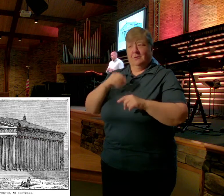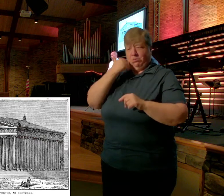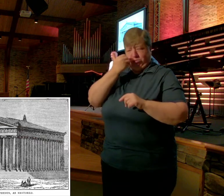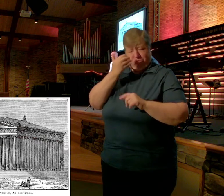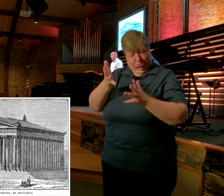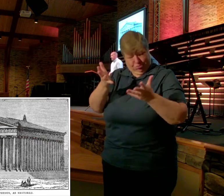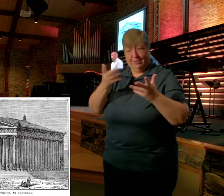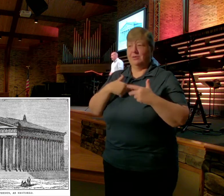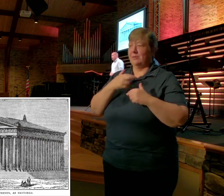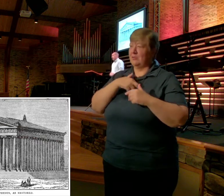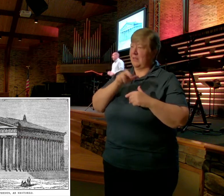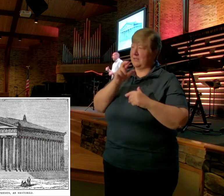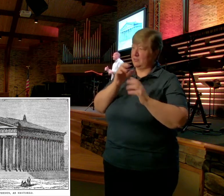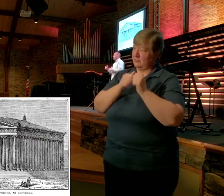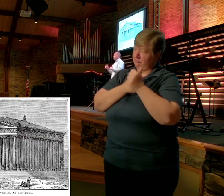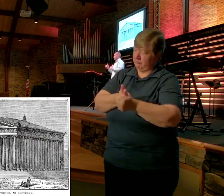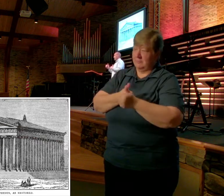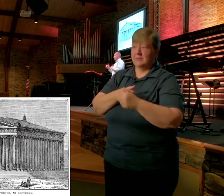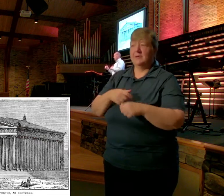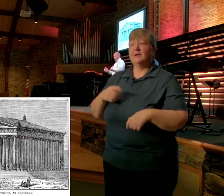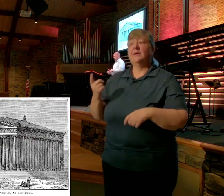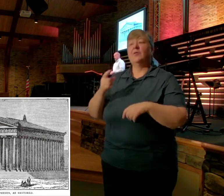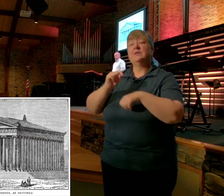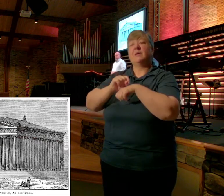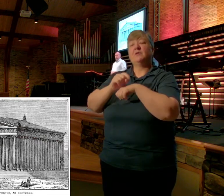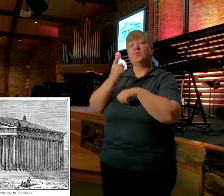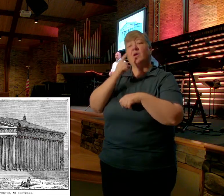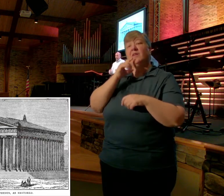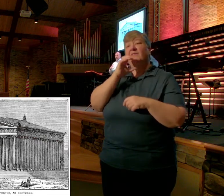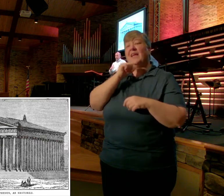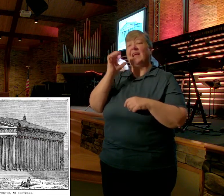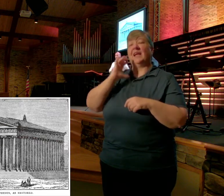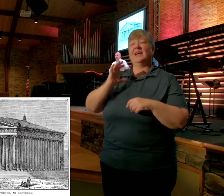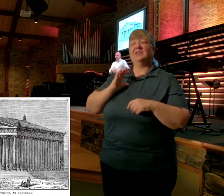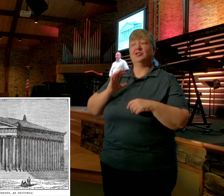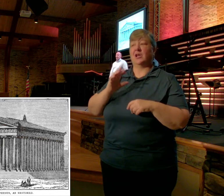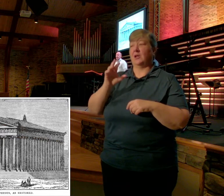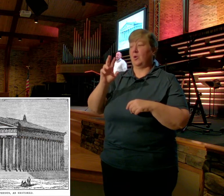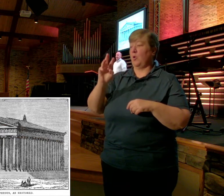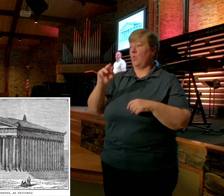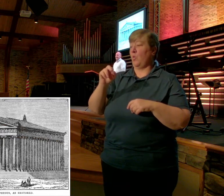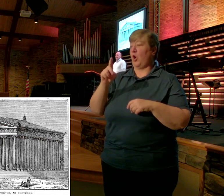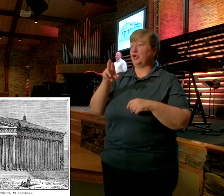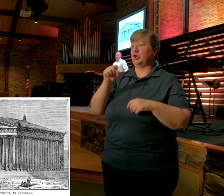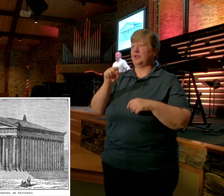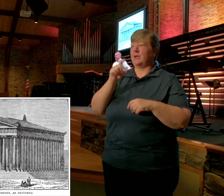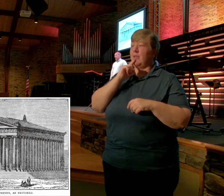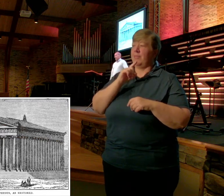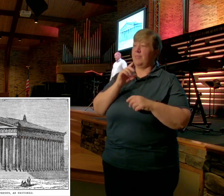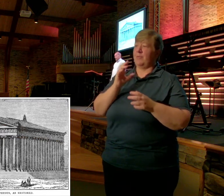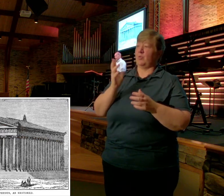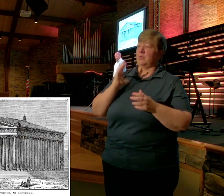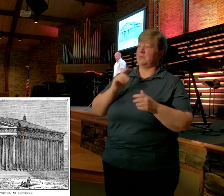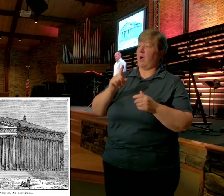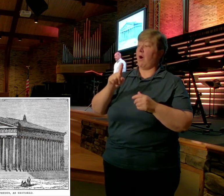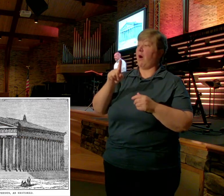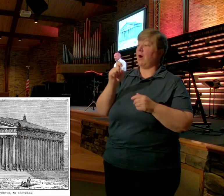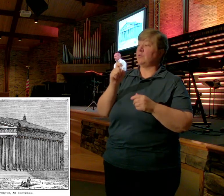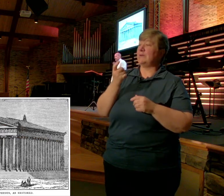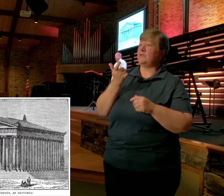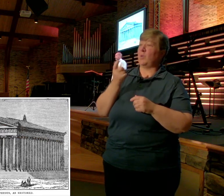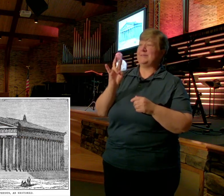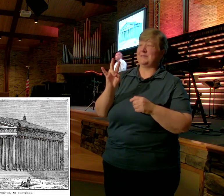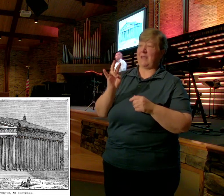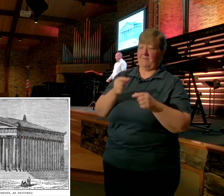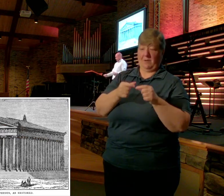of the seven ancient wonders Of the world For those of you who like to count There's 127 columns For this temple